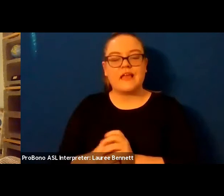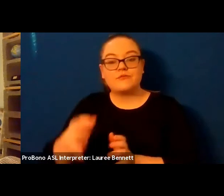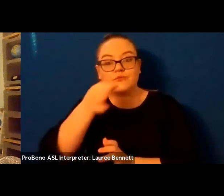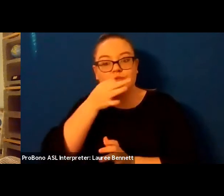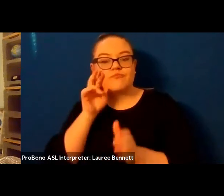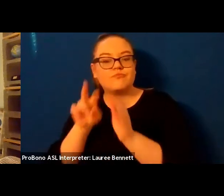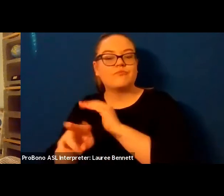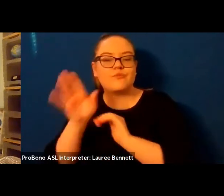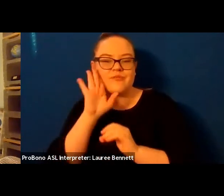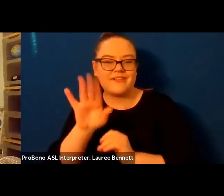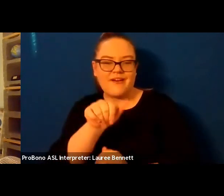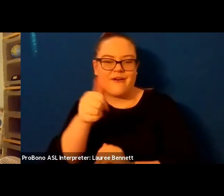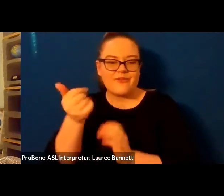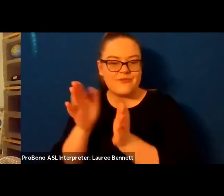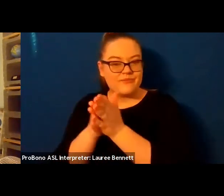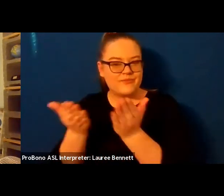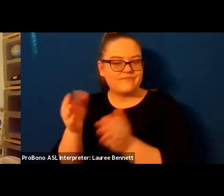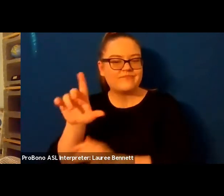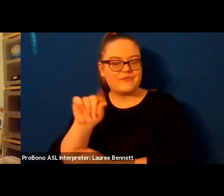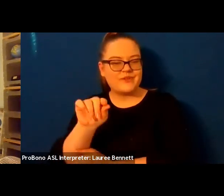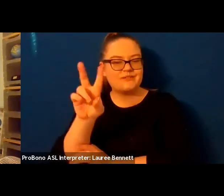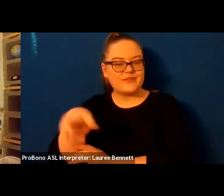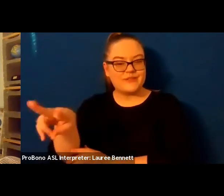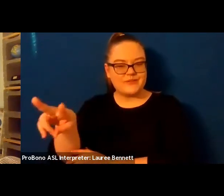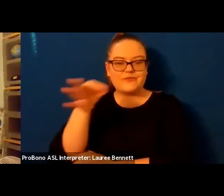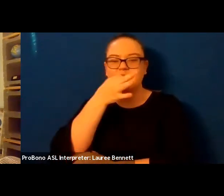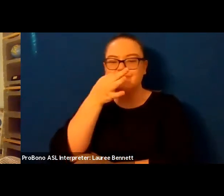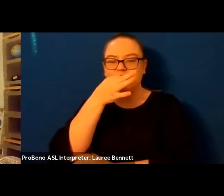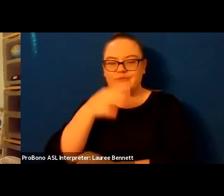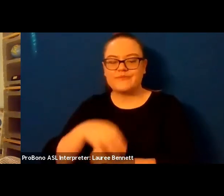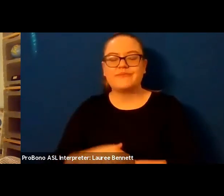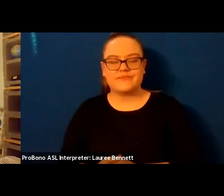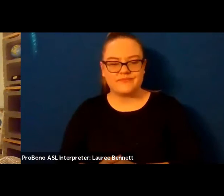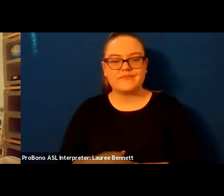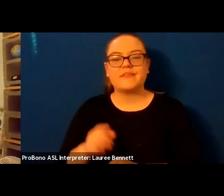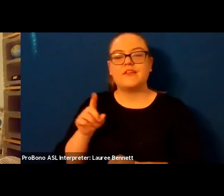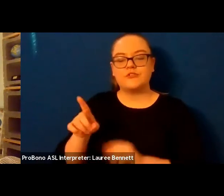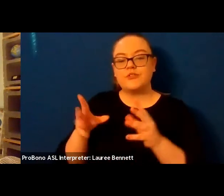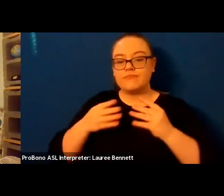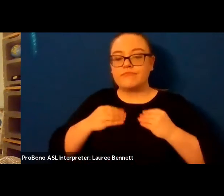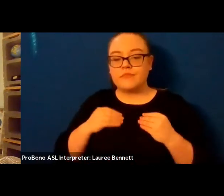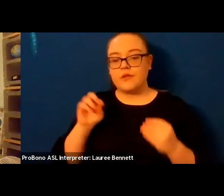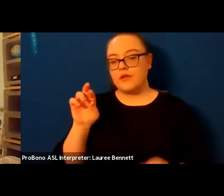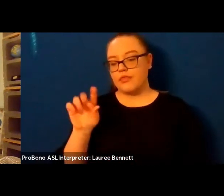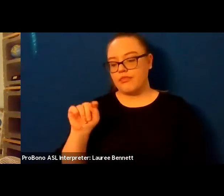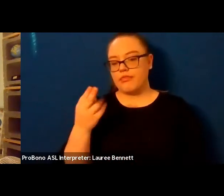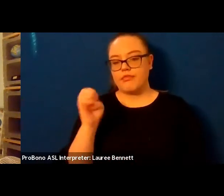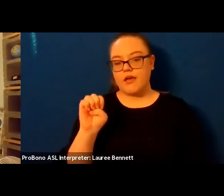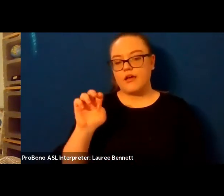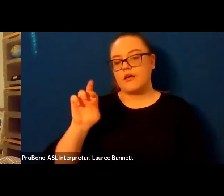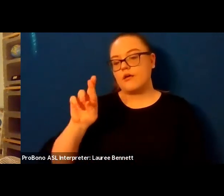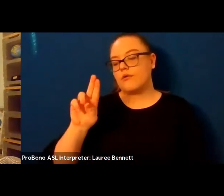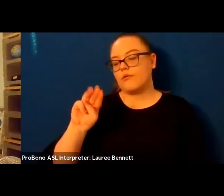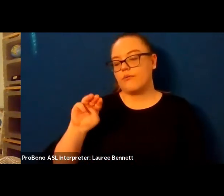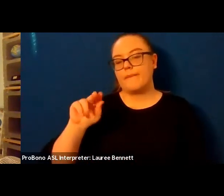from borough press in 2022 she's editor-in-chief and owner of the rumpus follow her on twitter at